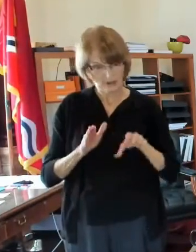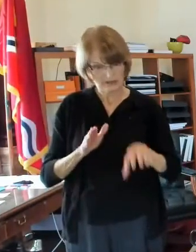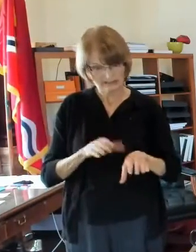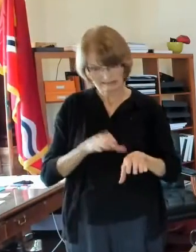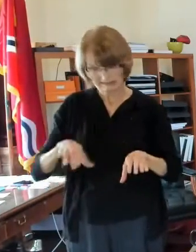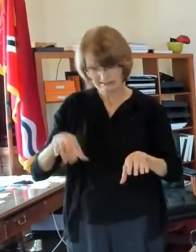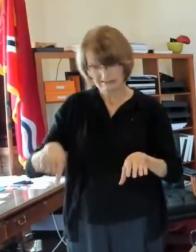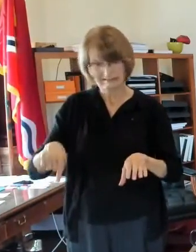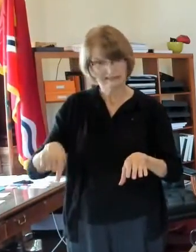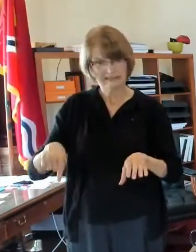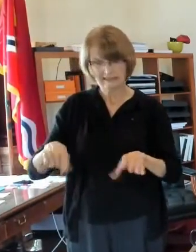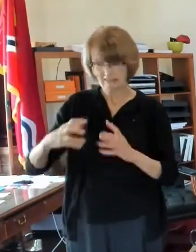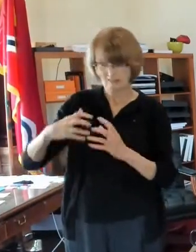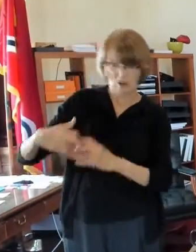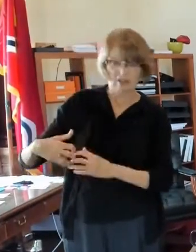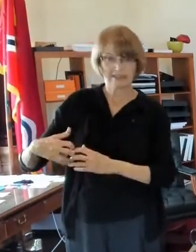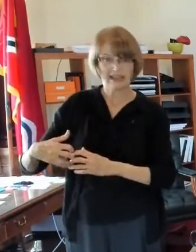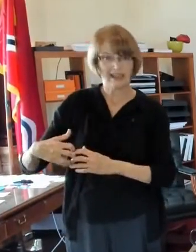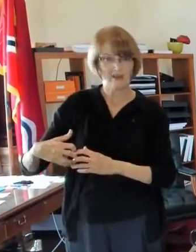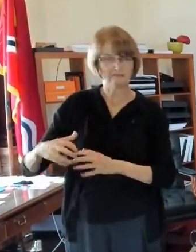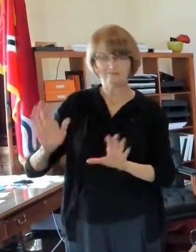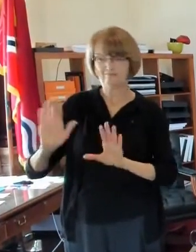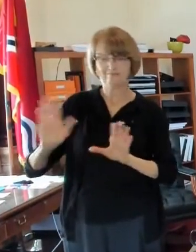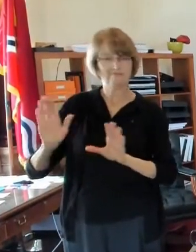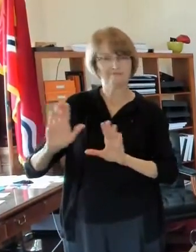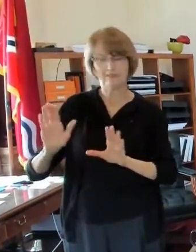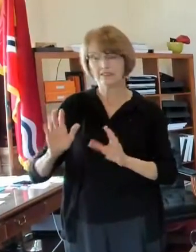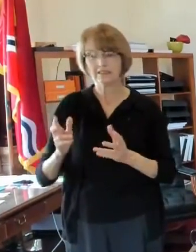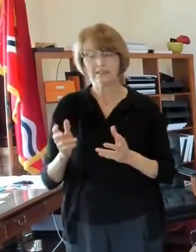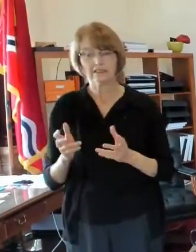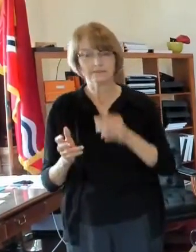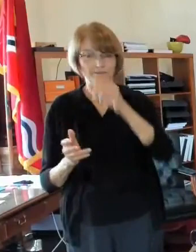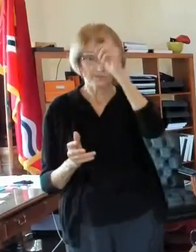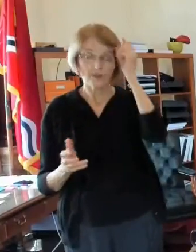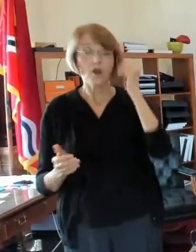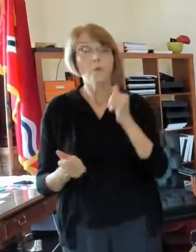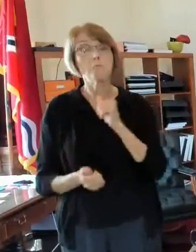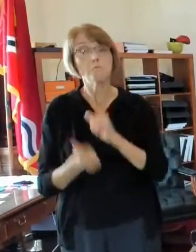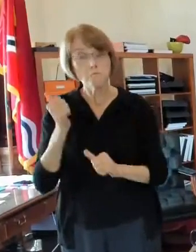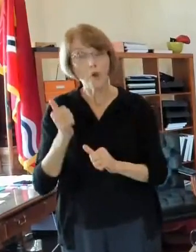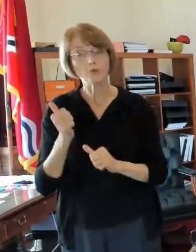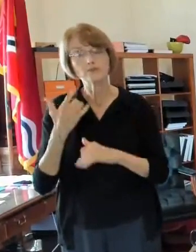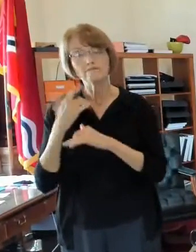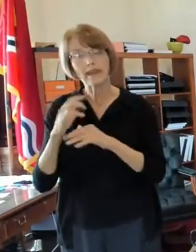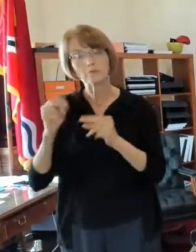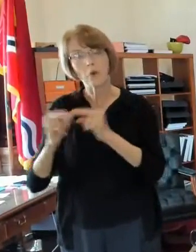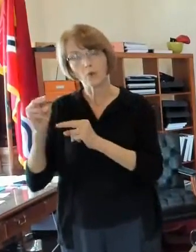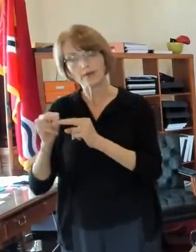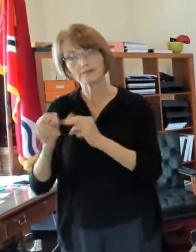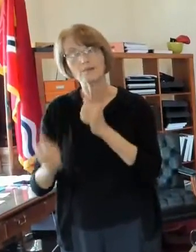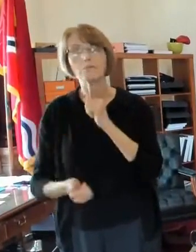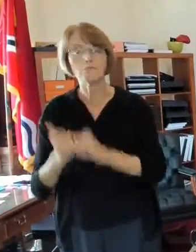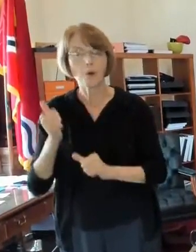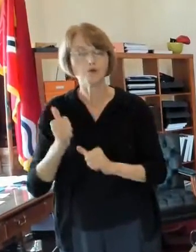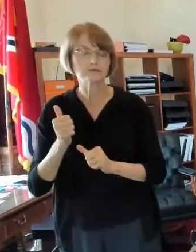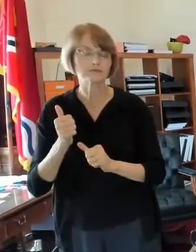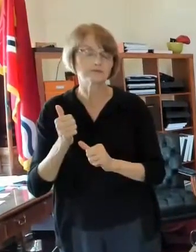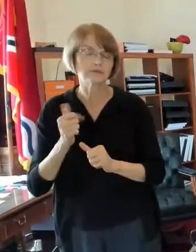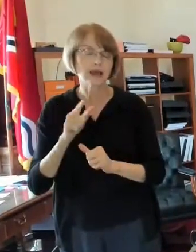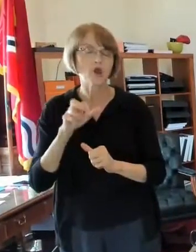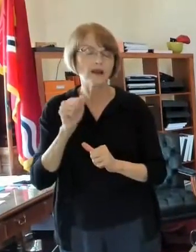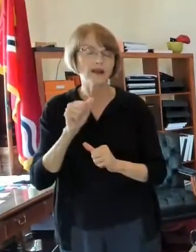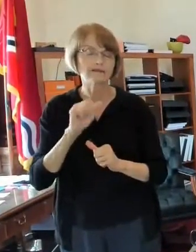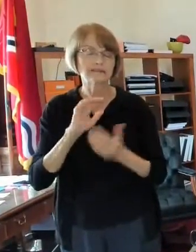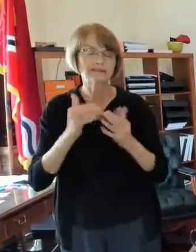really falling down so uh most most all of these are publicly owned by lra great